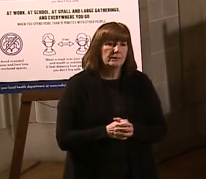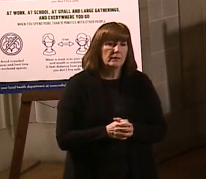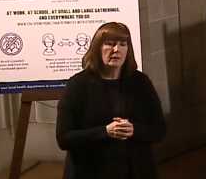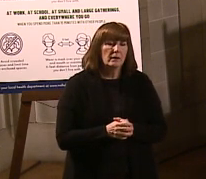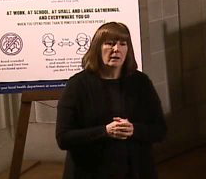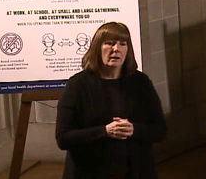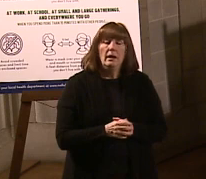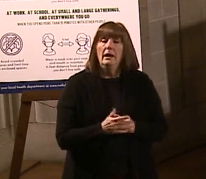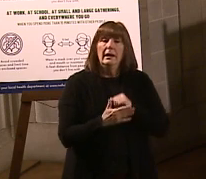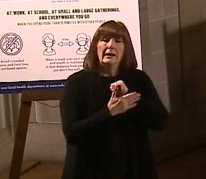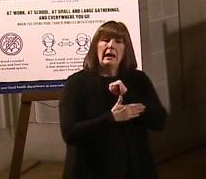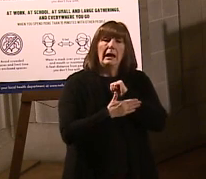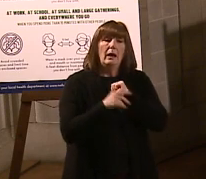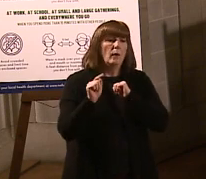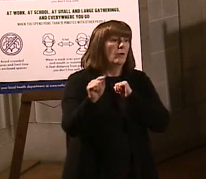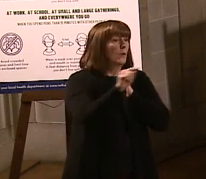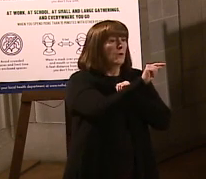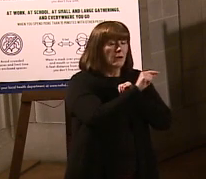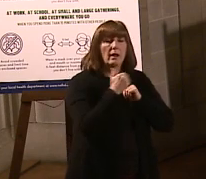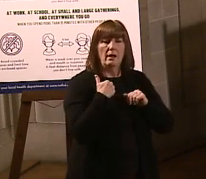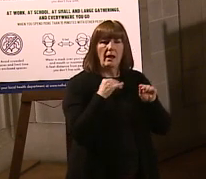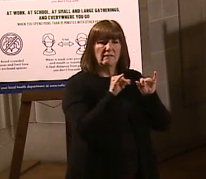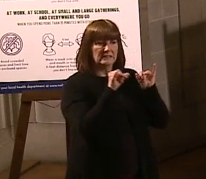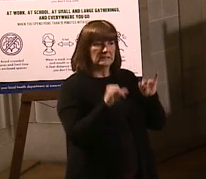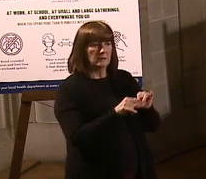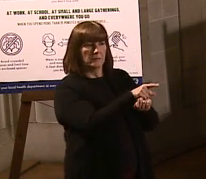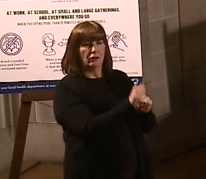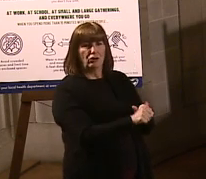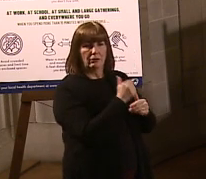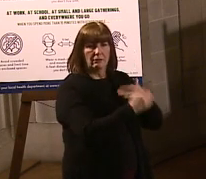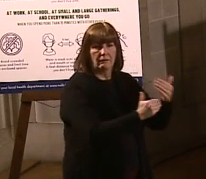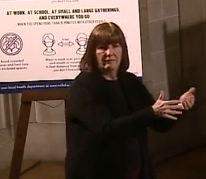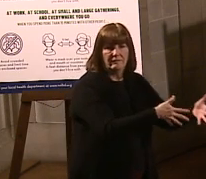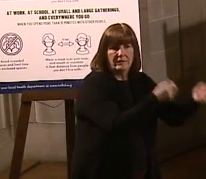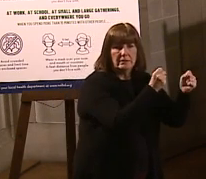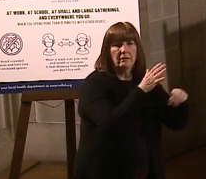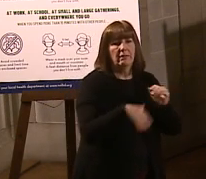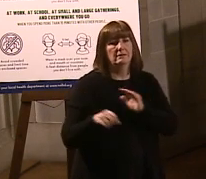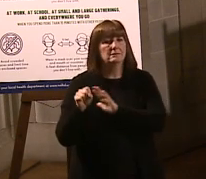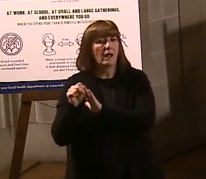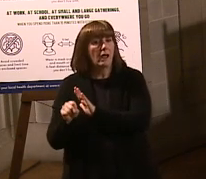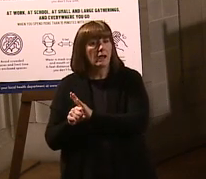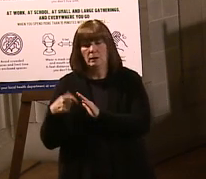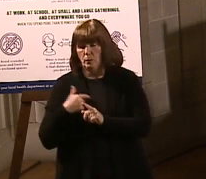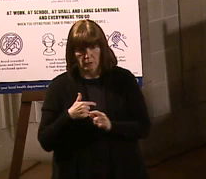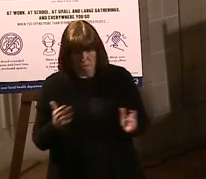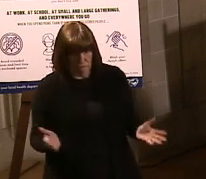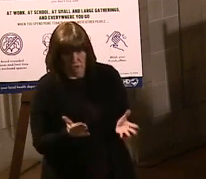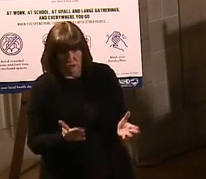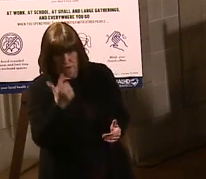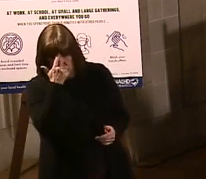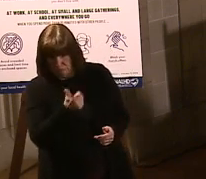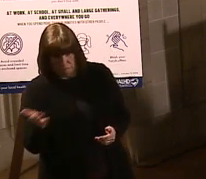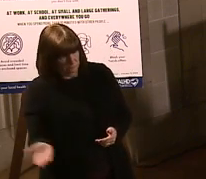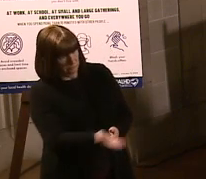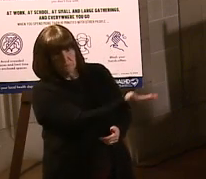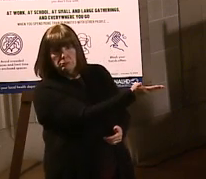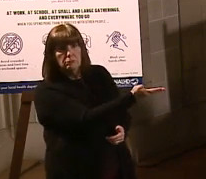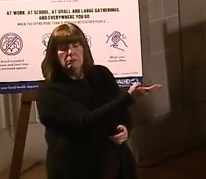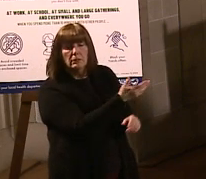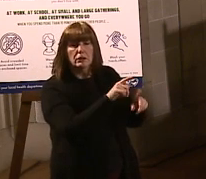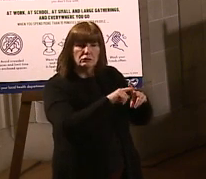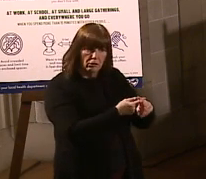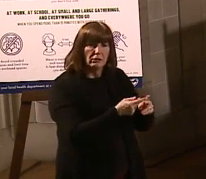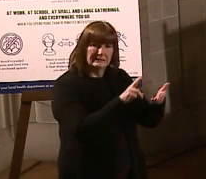And I think the counties had some systems to be able to move a little bit quicker than we did at the state, which we encouraged, because we want to get people starting to